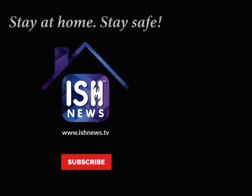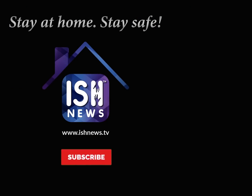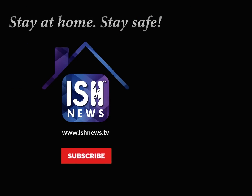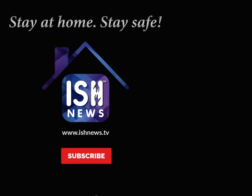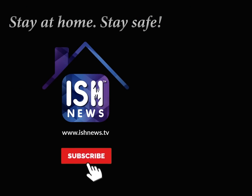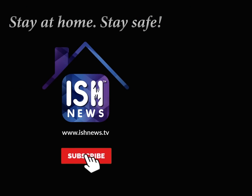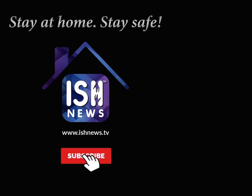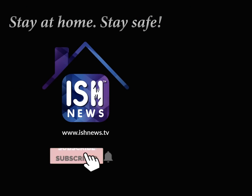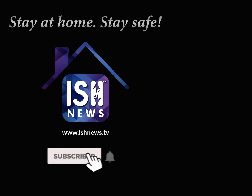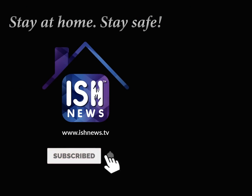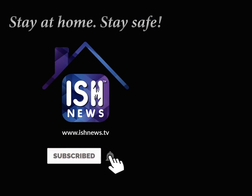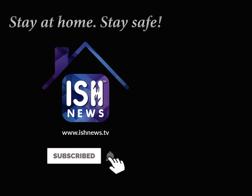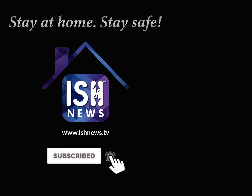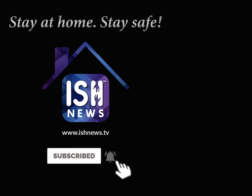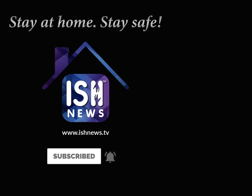23. 24.